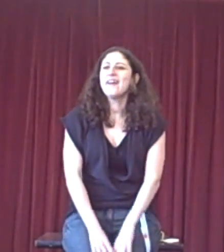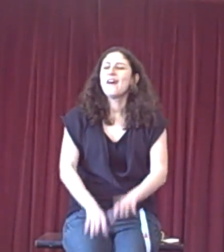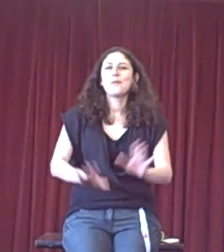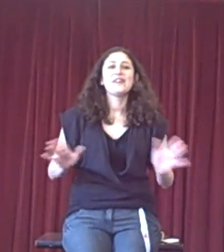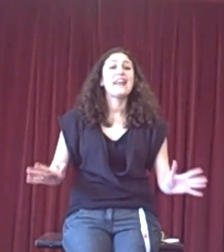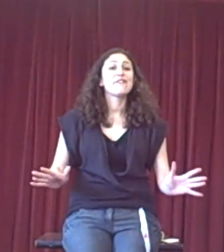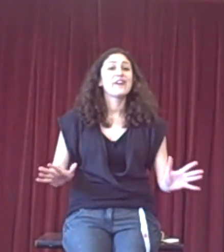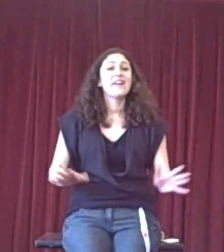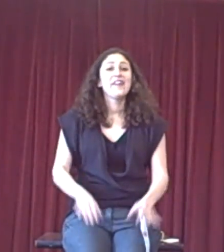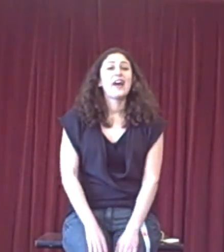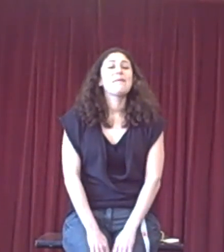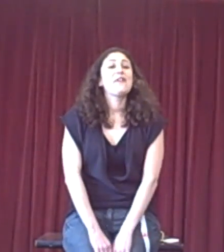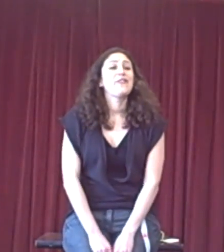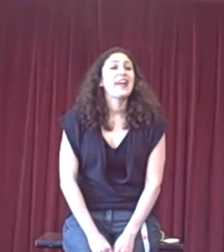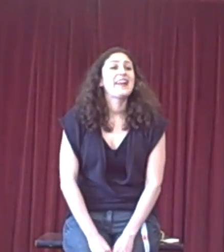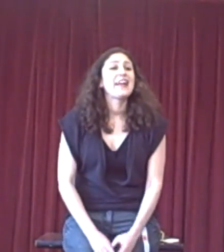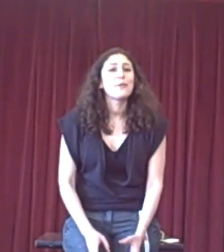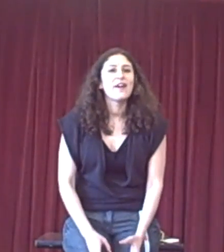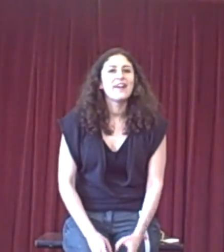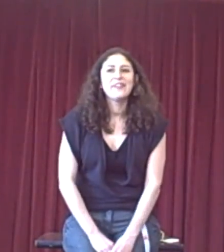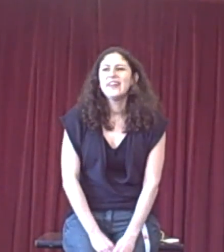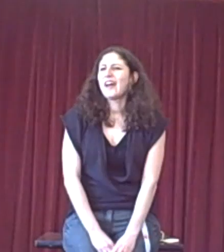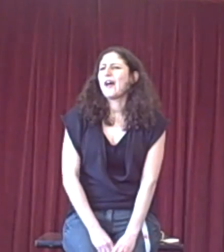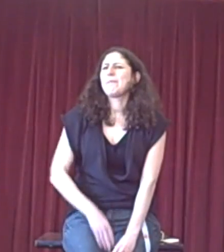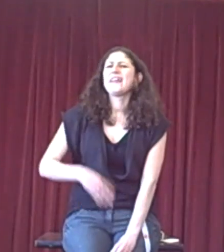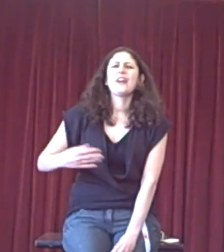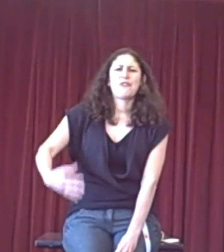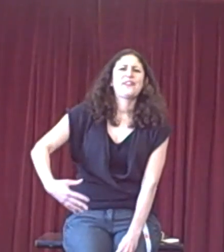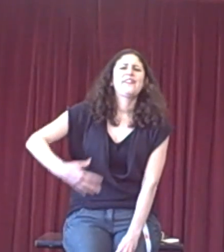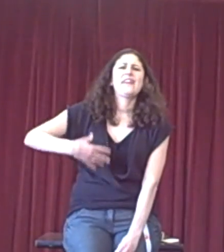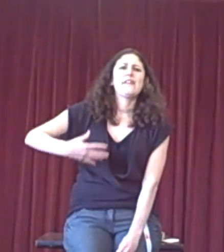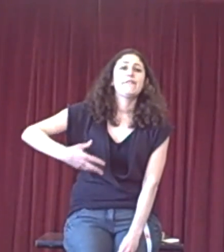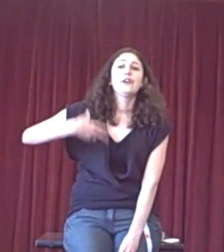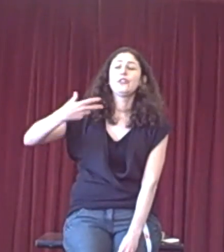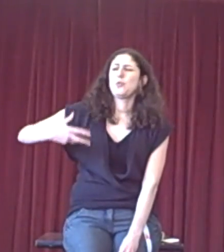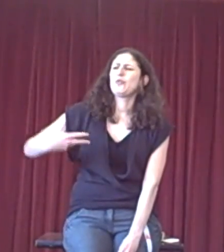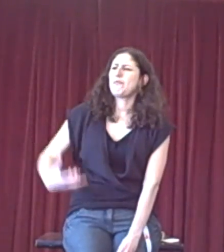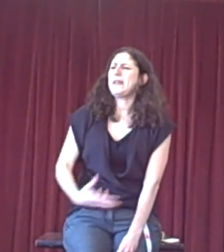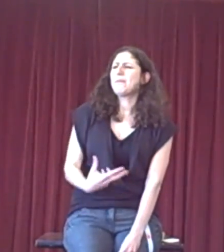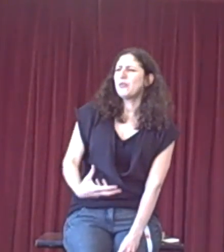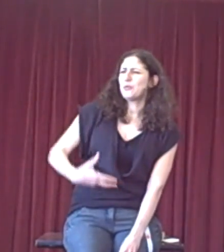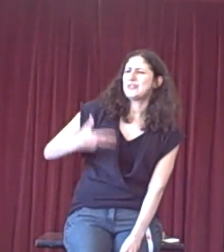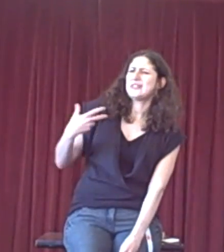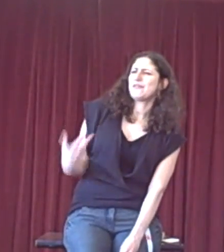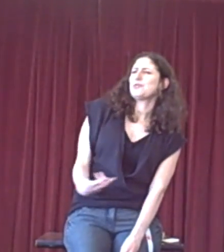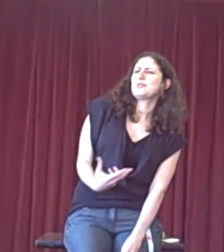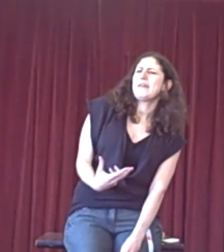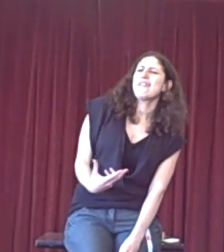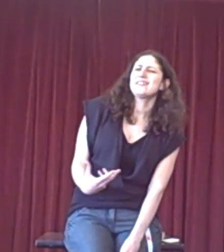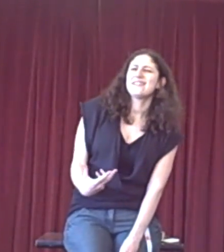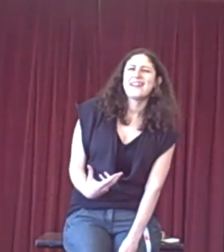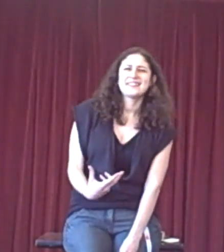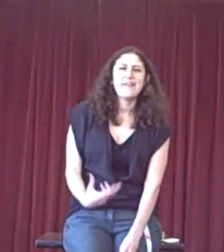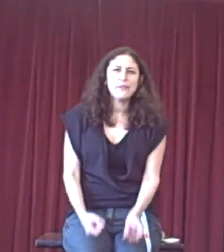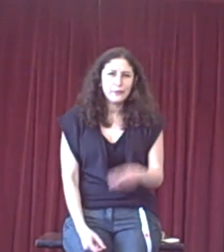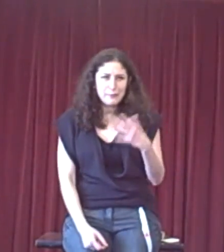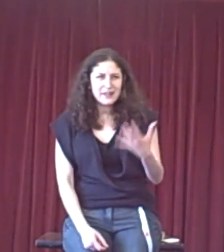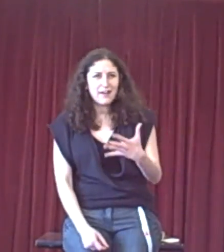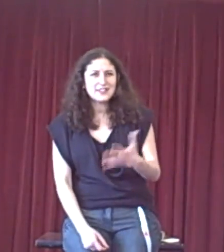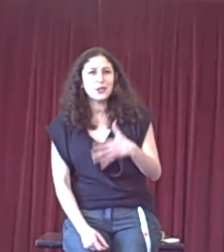We would never advocate anyone being aggressive towards people, towards individual speakers in that sense, or to be nasty